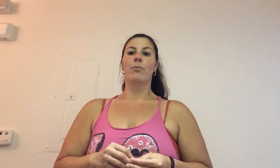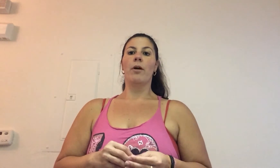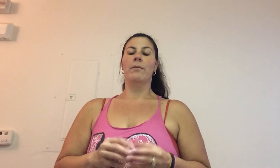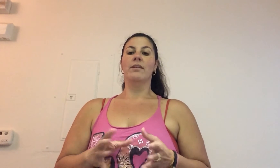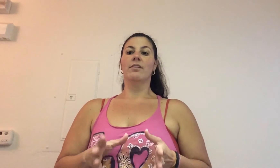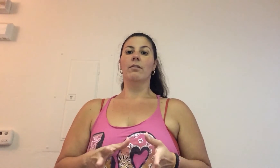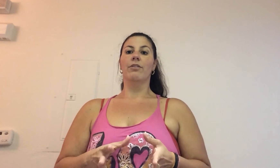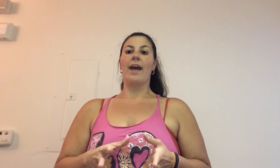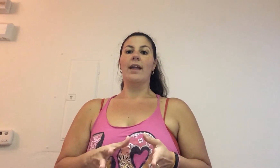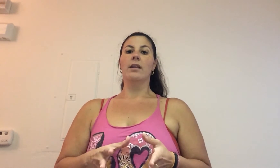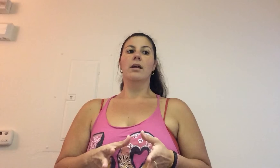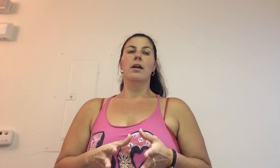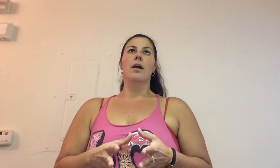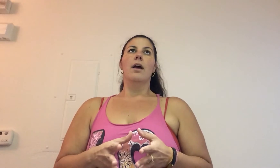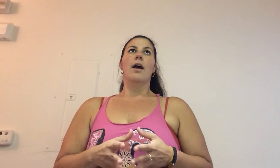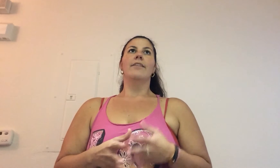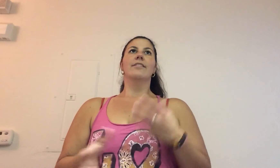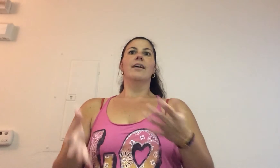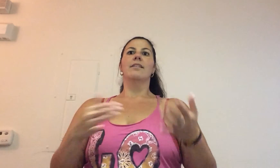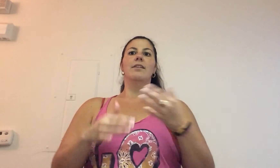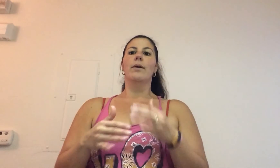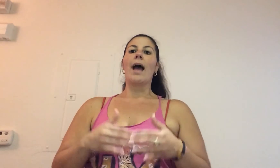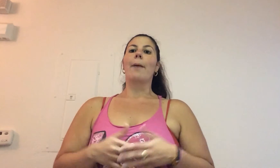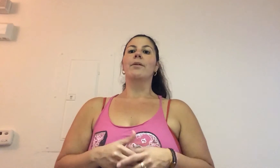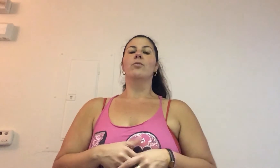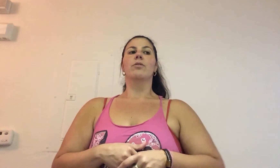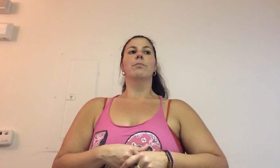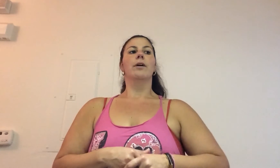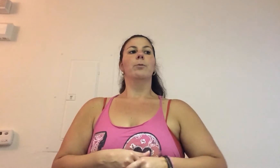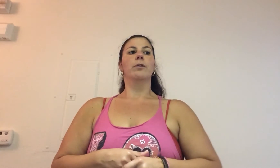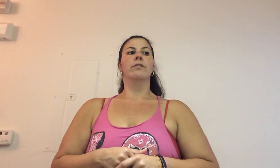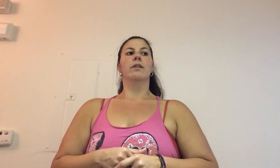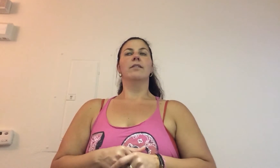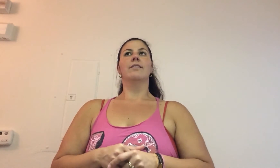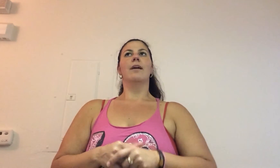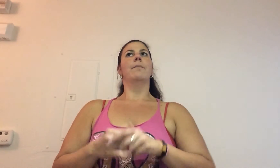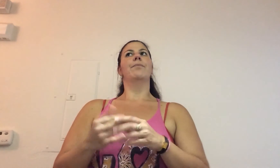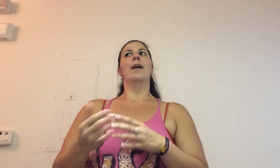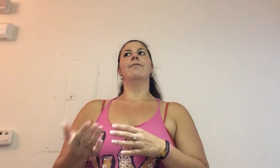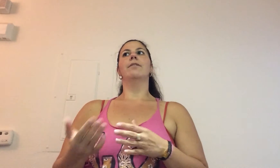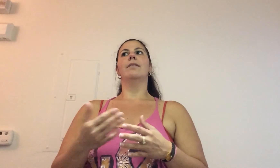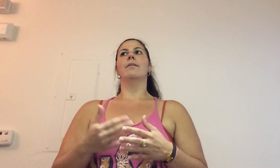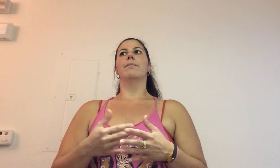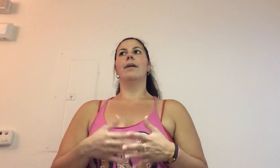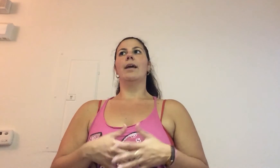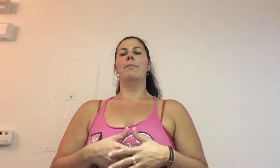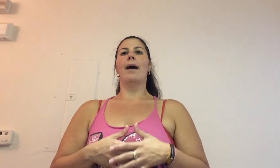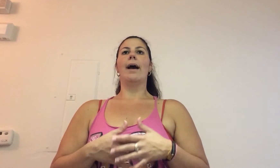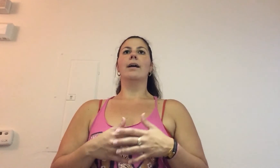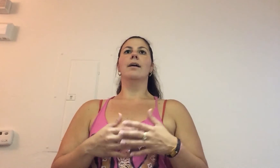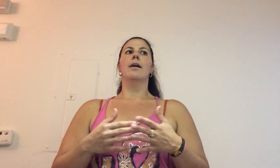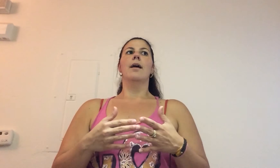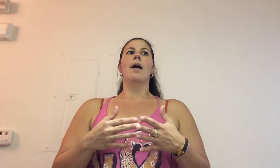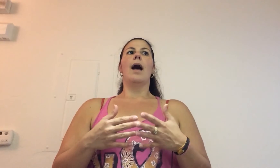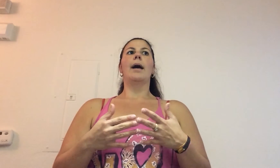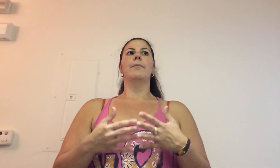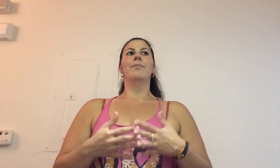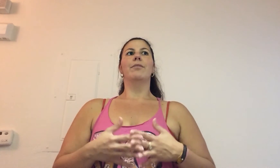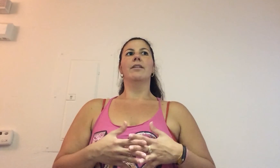appointment until then and just kind of see what happens with the blood work results. Um, thankfully the, they came back. Um, my blood,